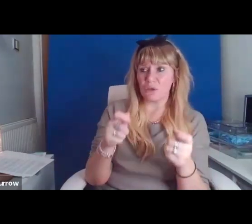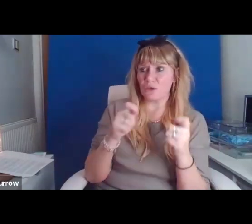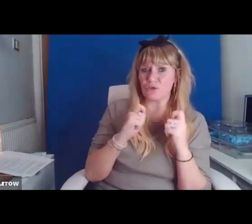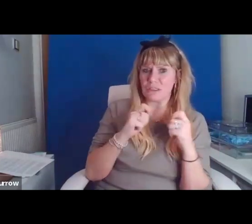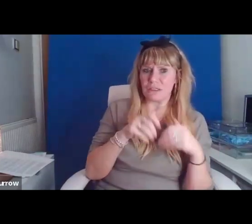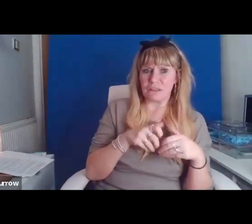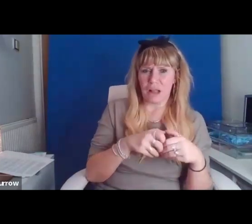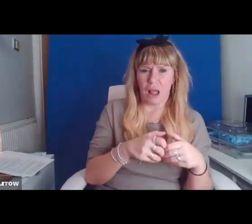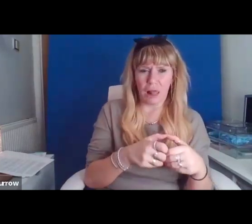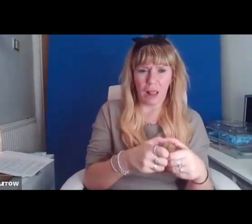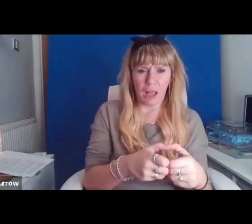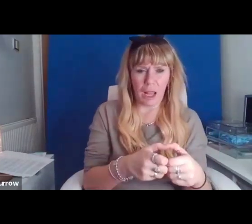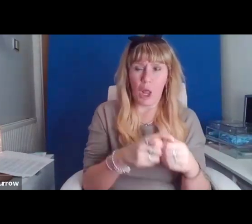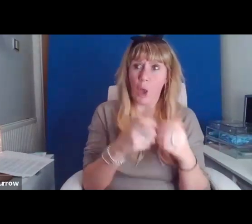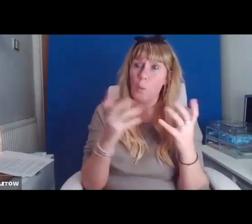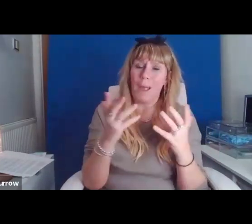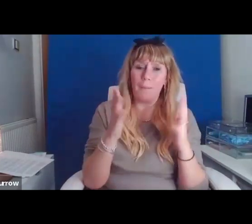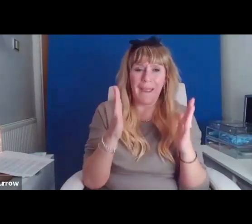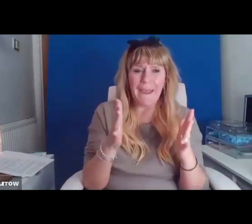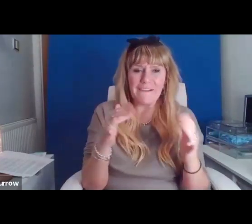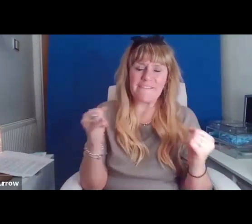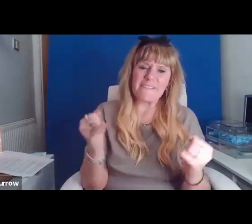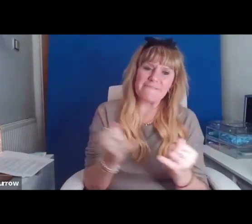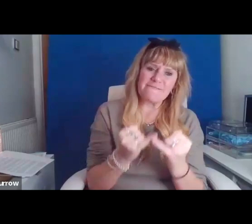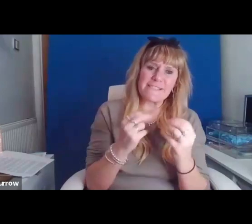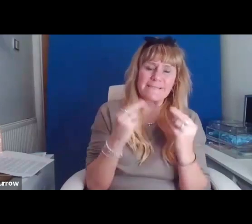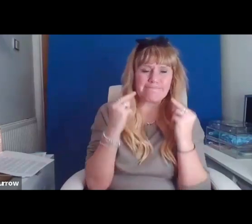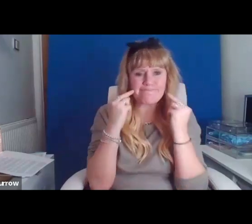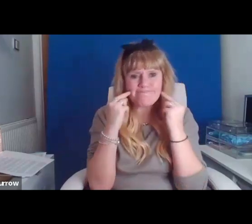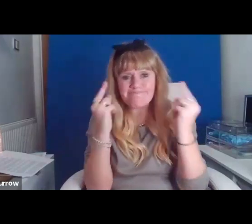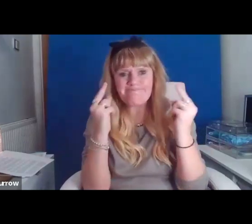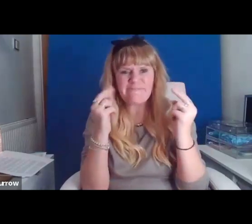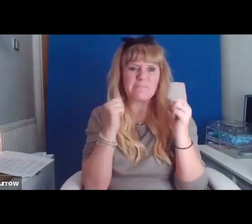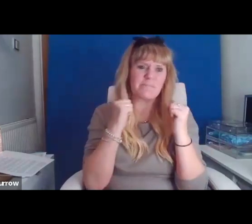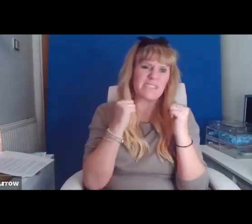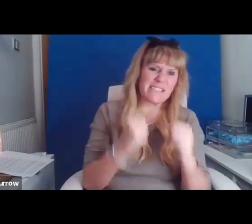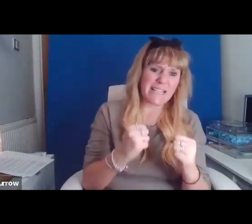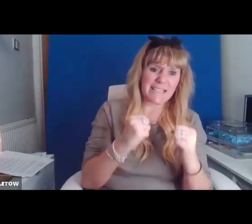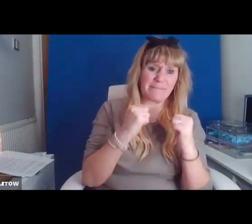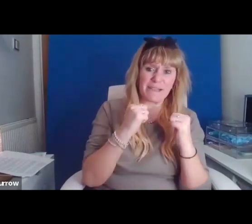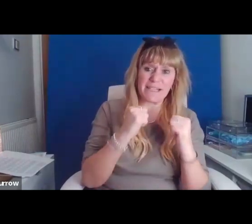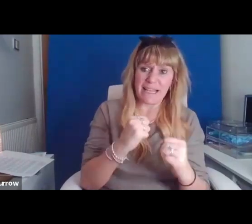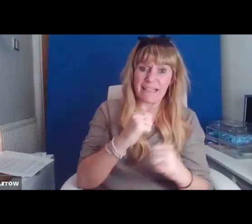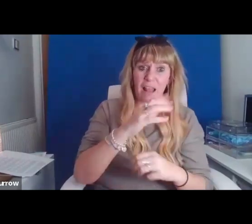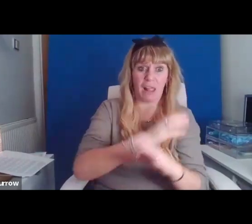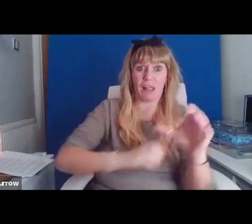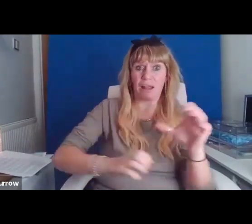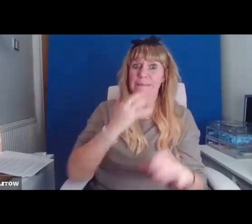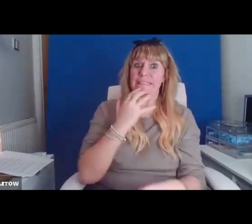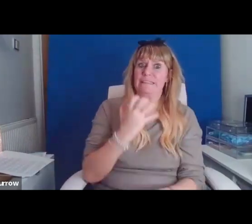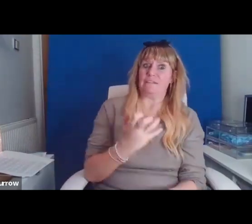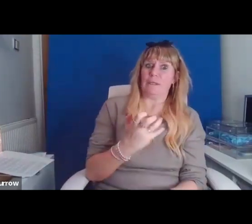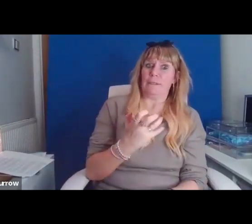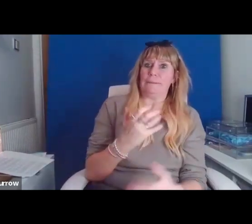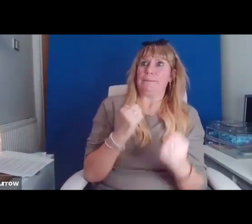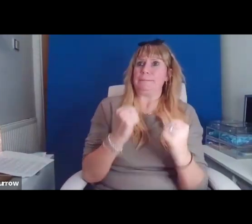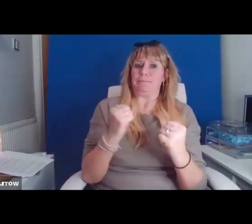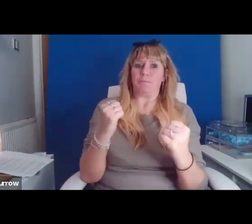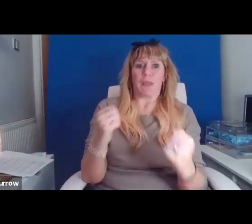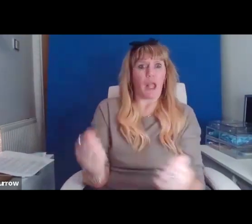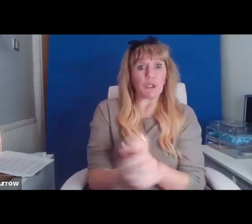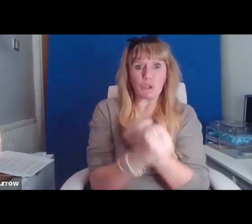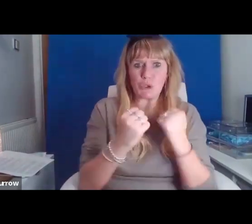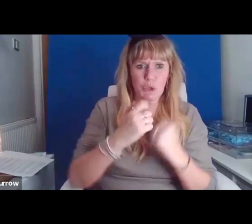and fight and persist and persist in some superhuman way while being treated as less than human.